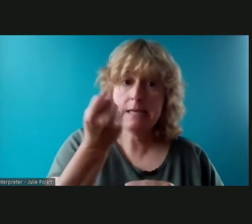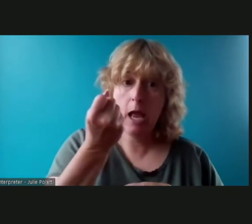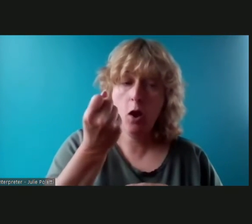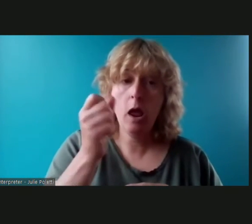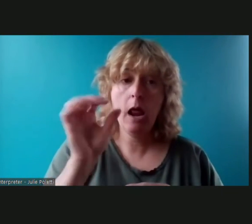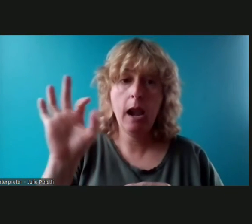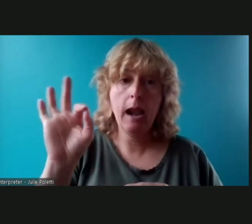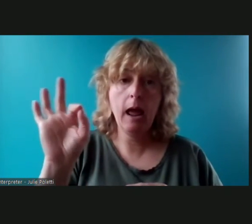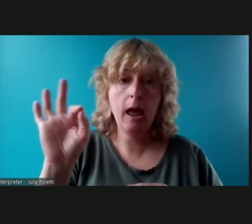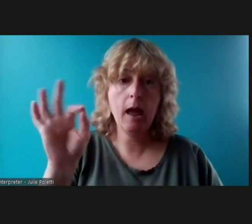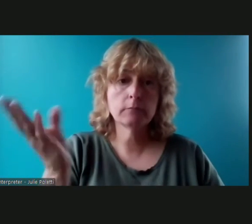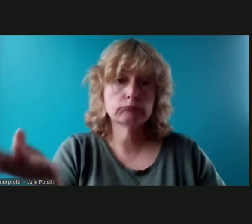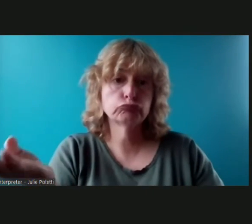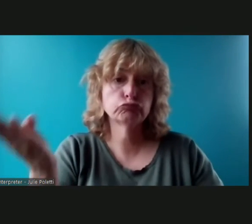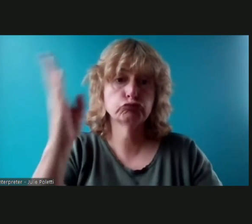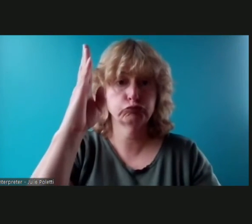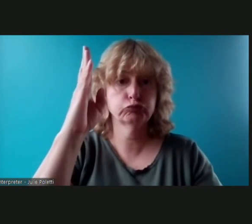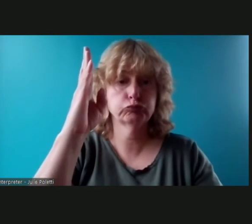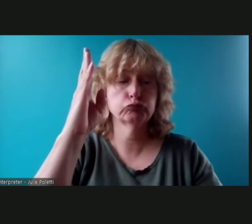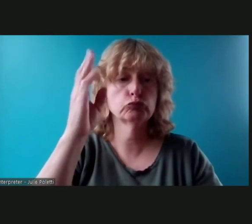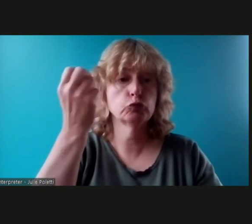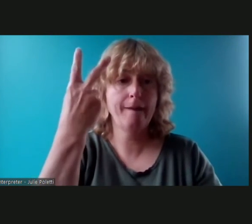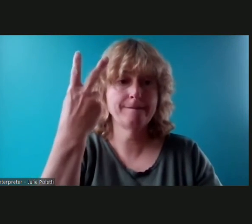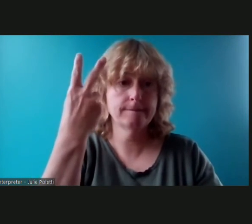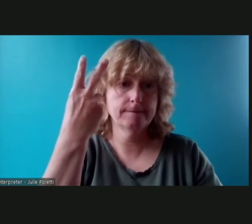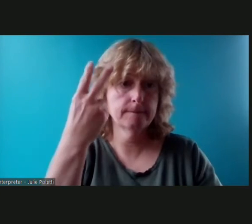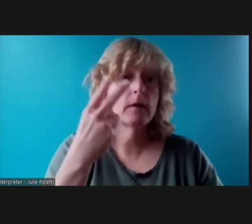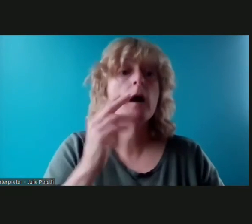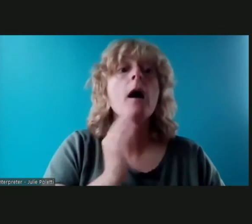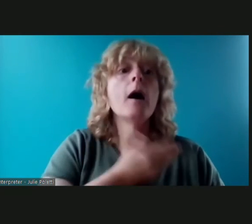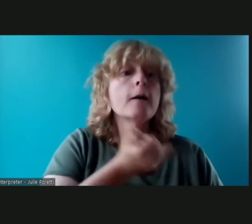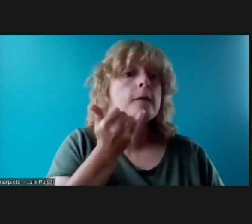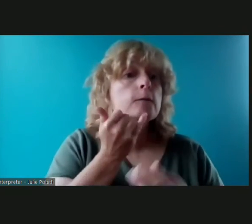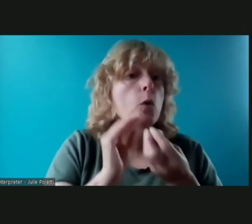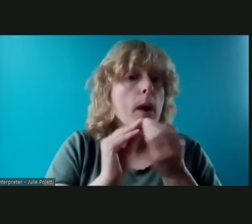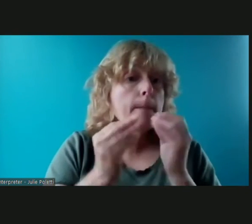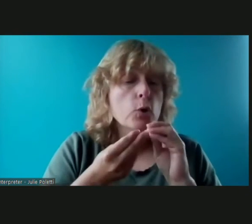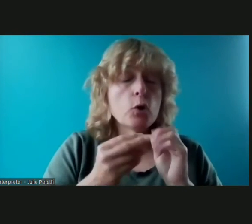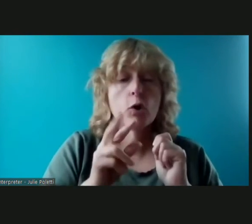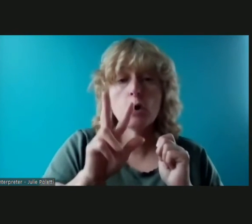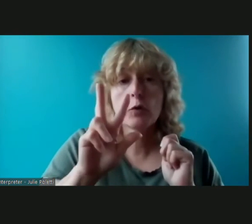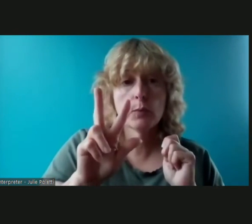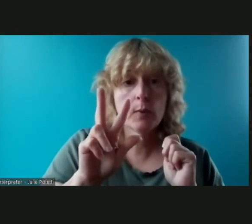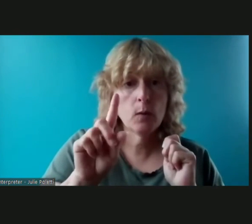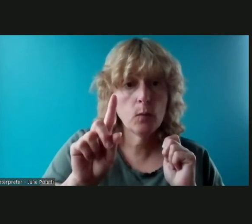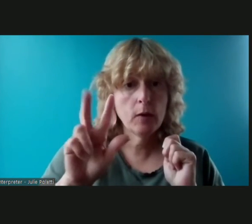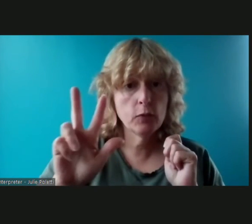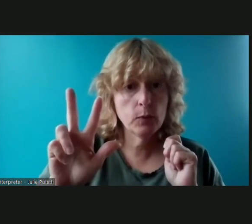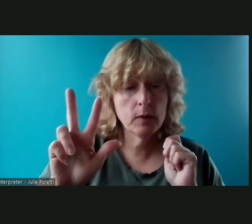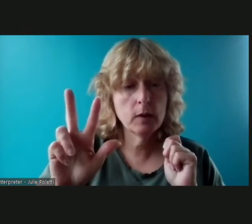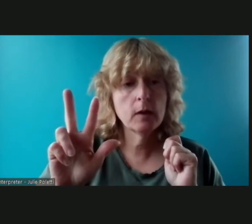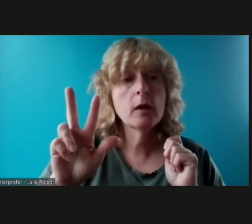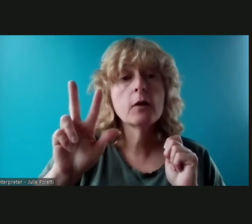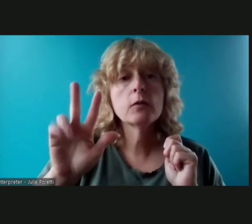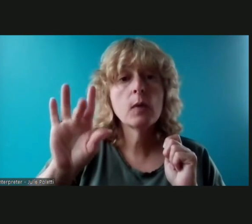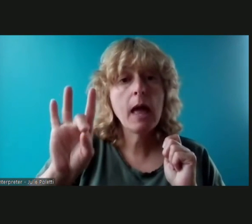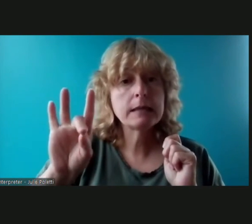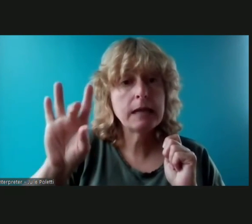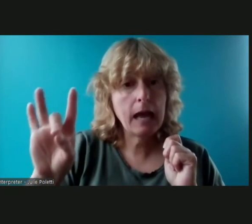9 a.m to 12 p.m and our phone number is 313-388